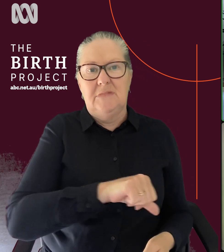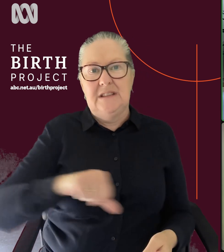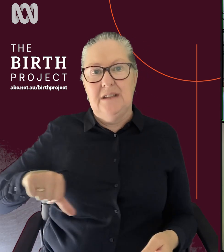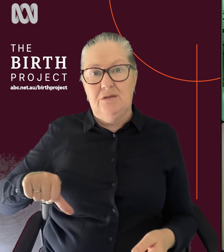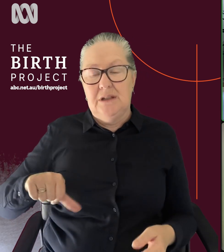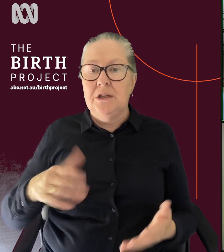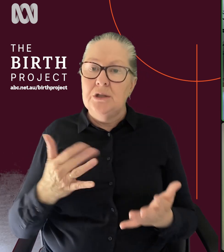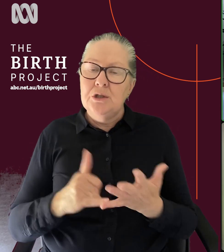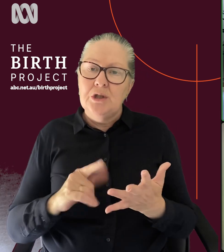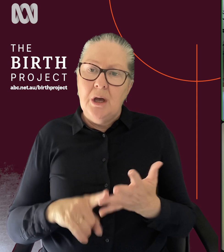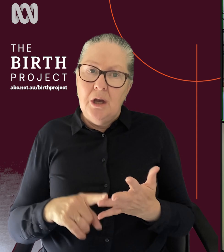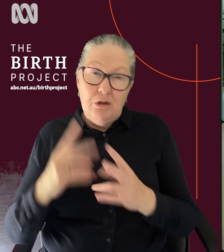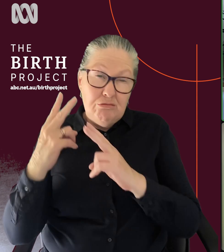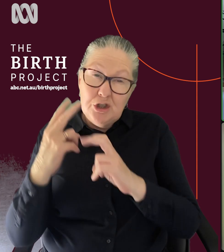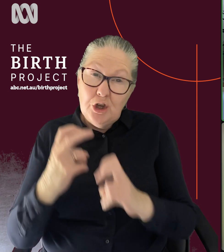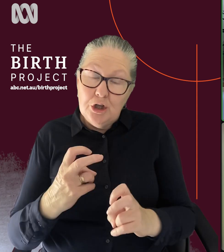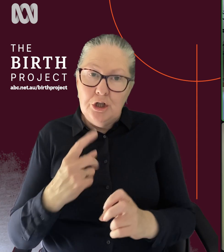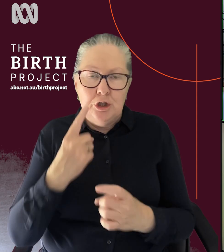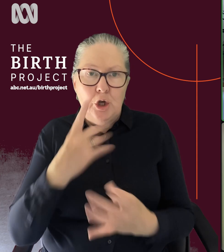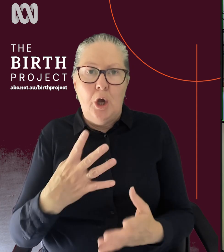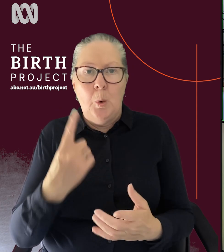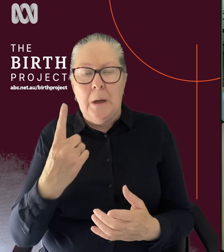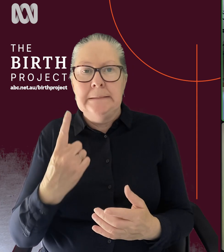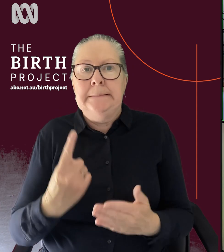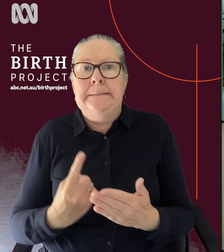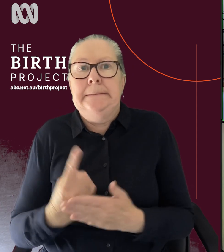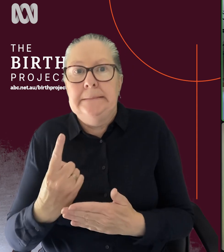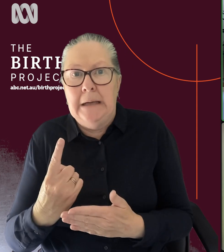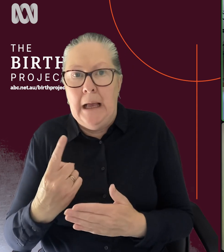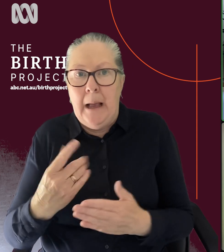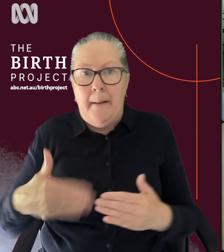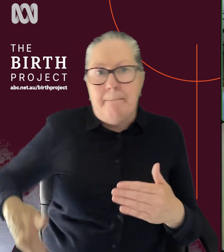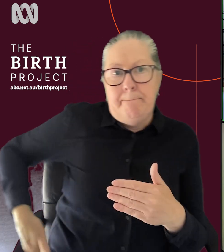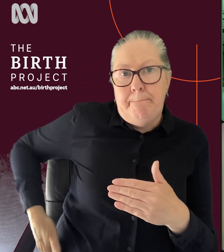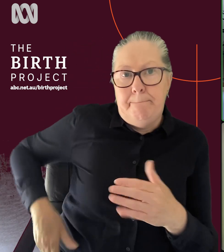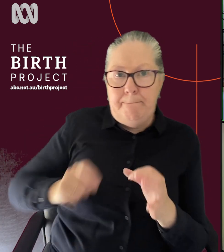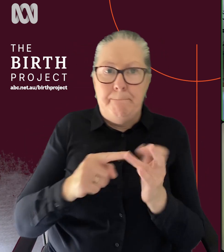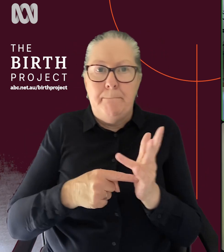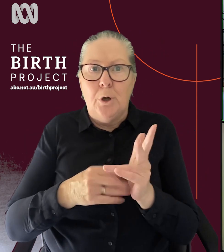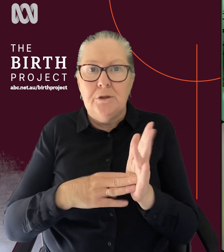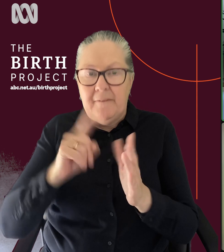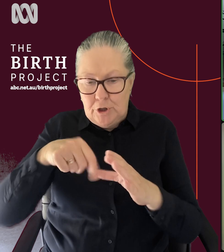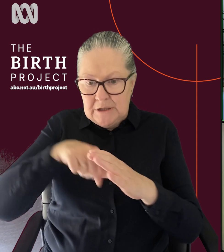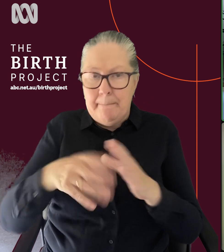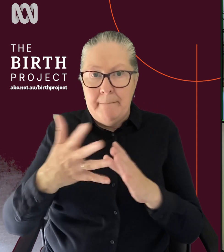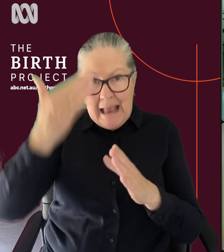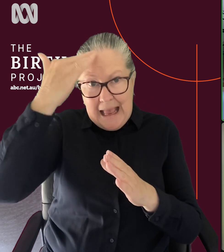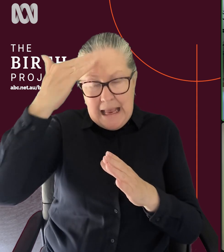of the research that, you know, one of the kind of complications is that, you know, they are bottom first. So there could be some issues with, with the head, um,